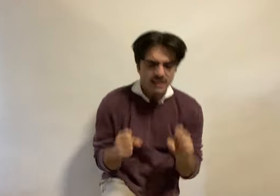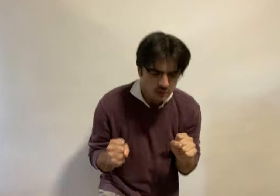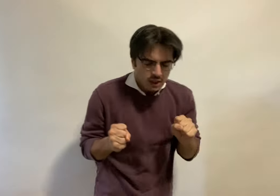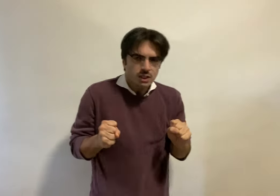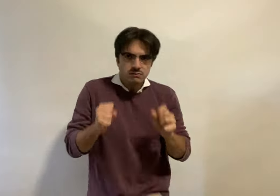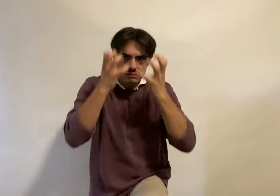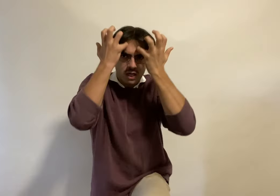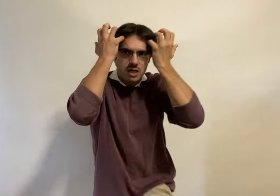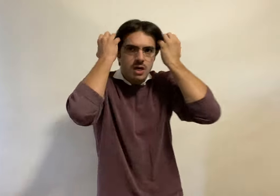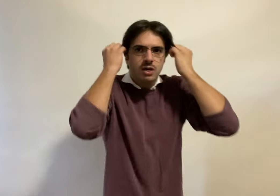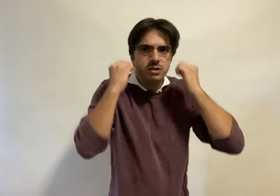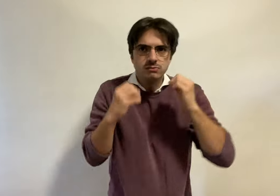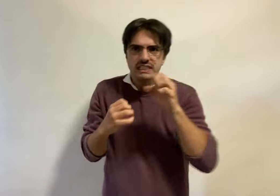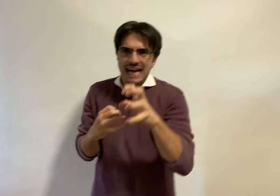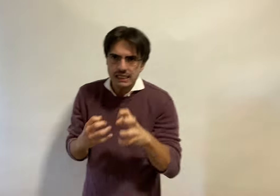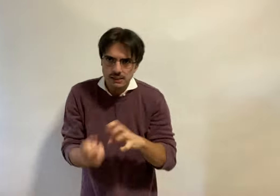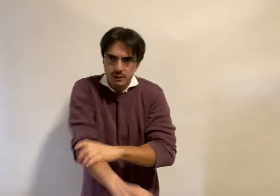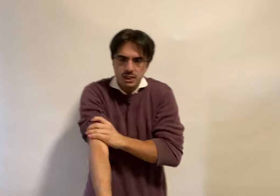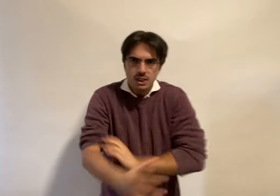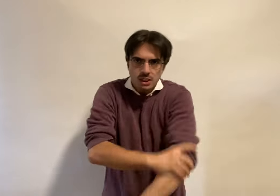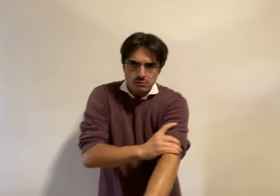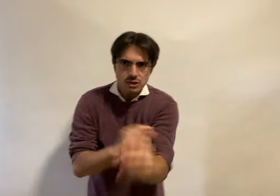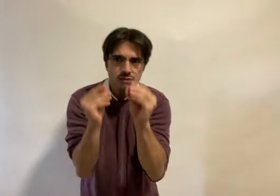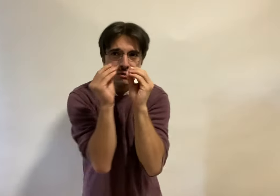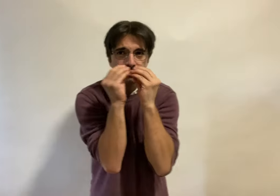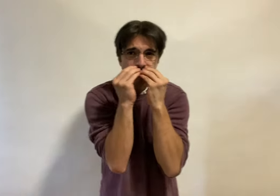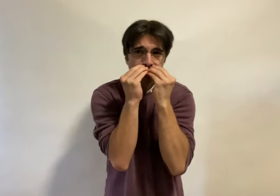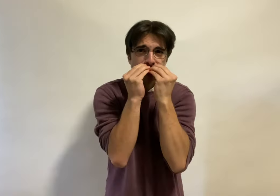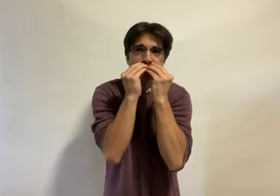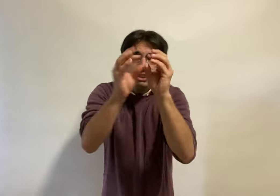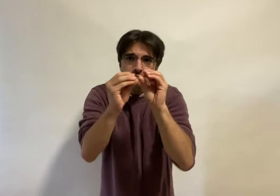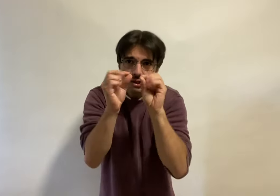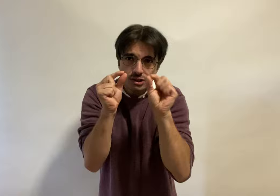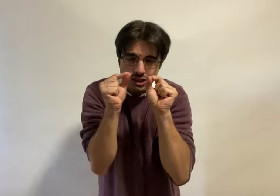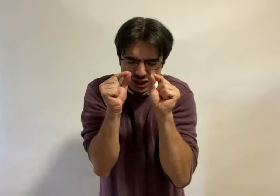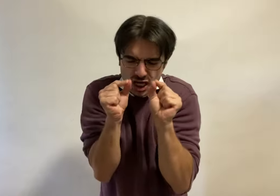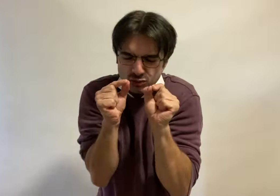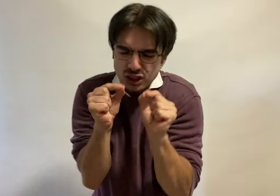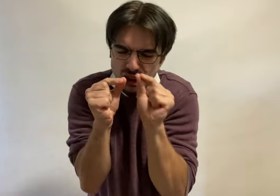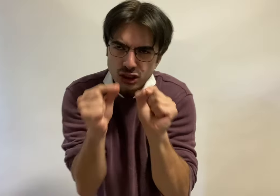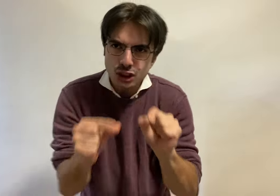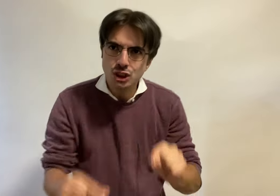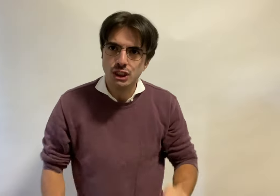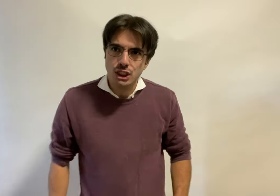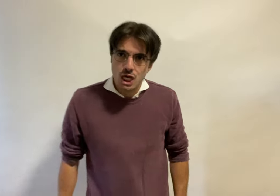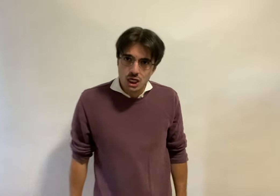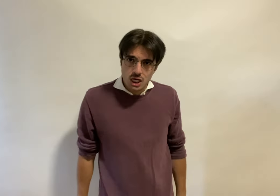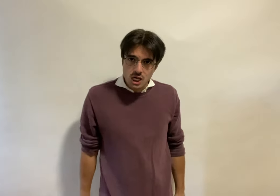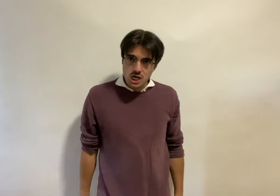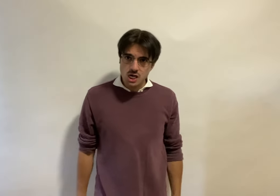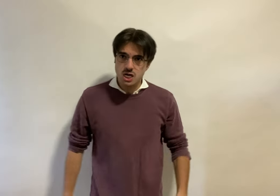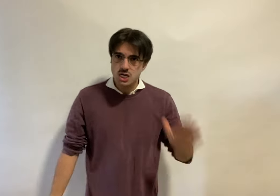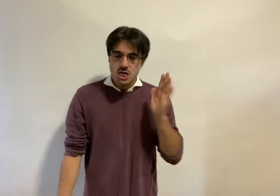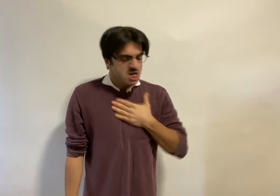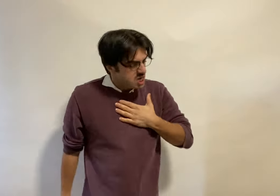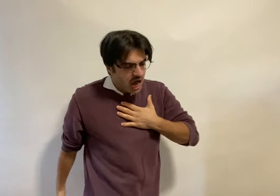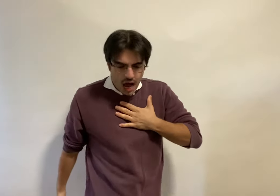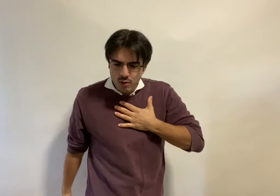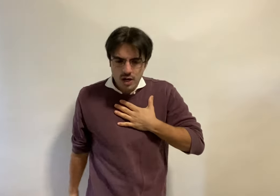Oh, you're my catnip, you're the most me, you just a squishy little kitty I wanna